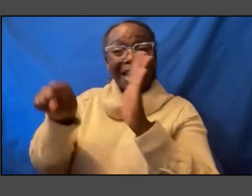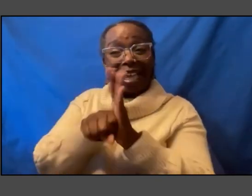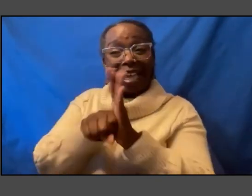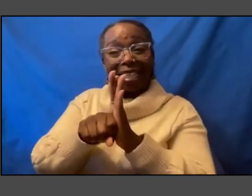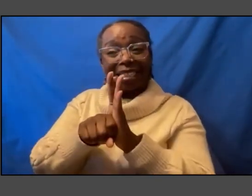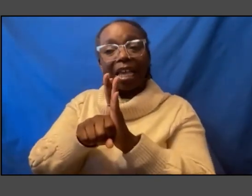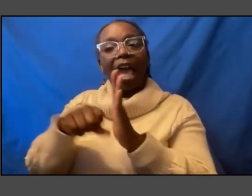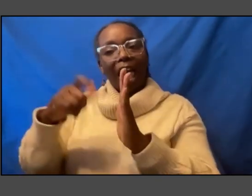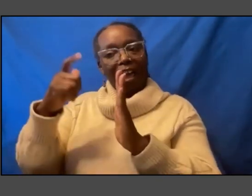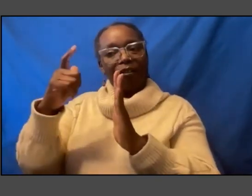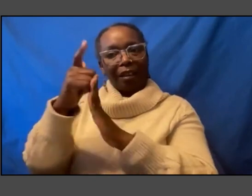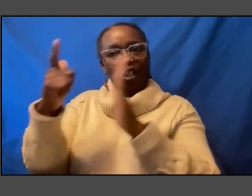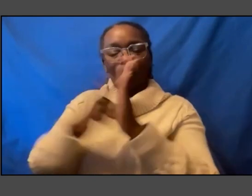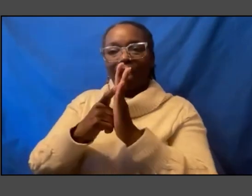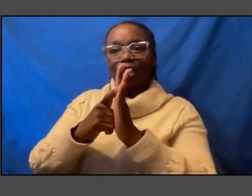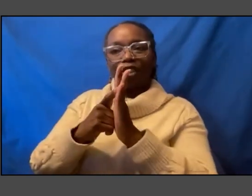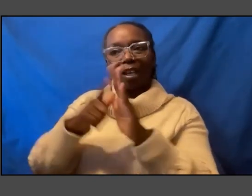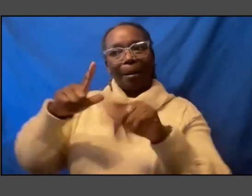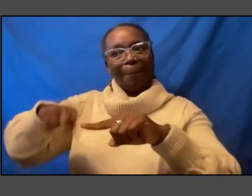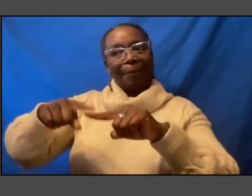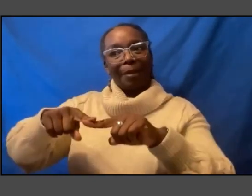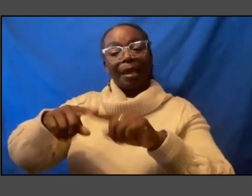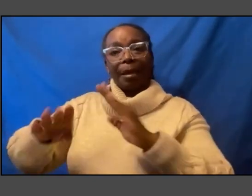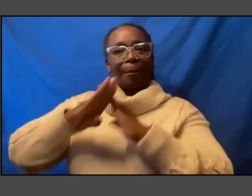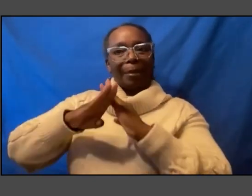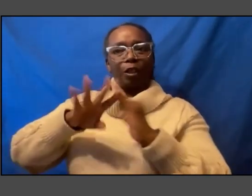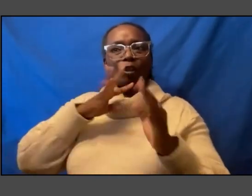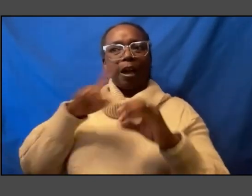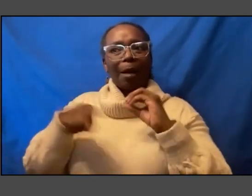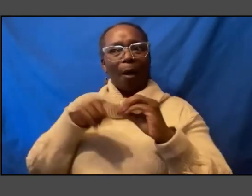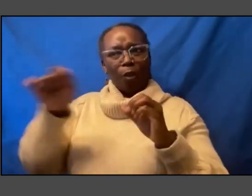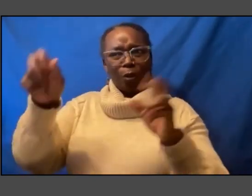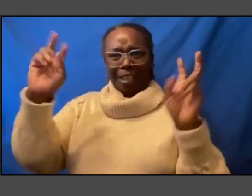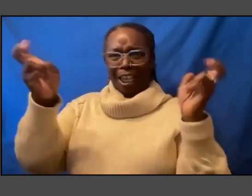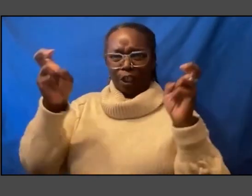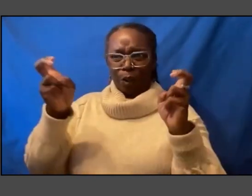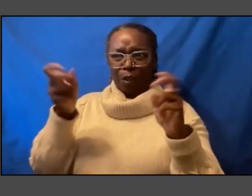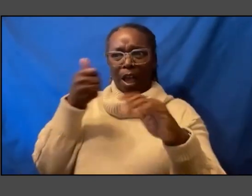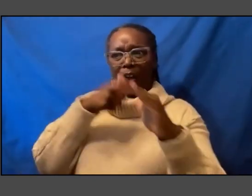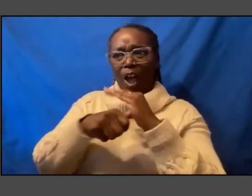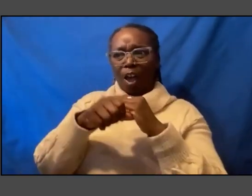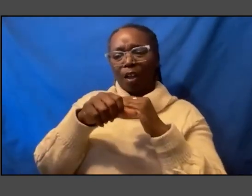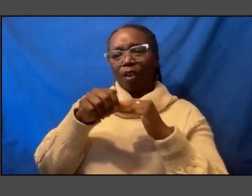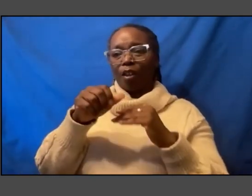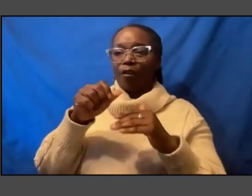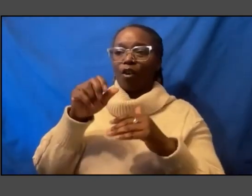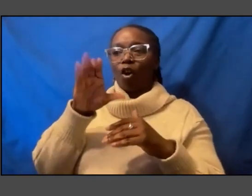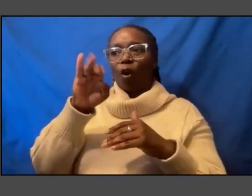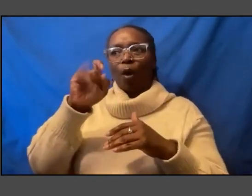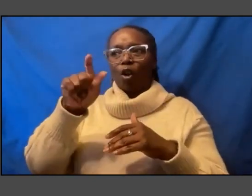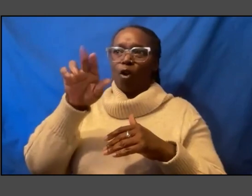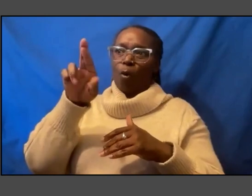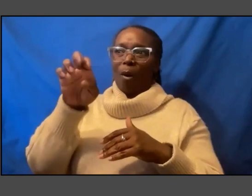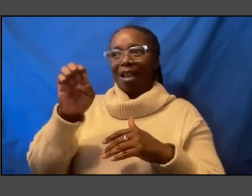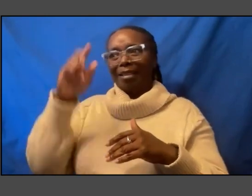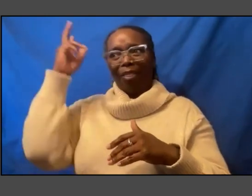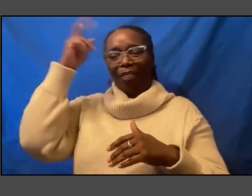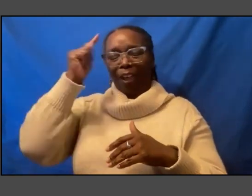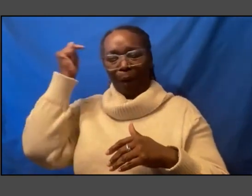preventing preventing people from talking about these issues under the rubric of critical race theory right and so what's amazing to me is that right